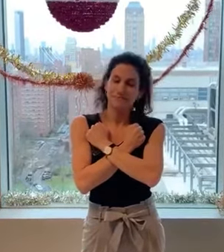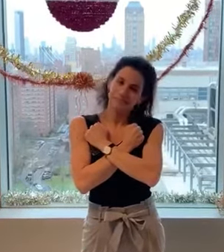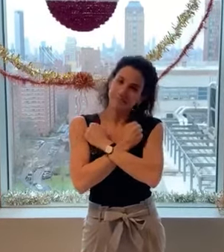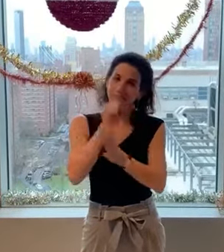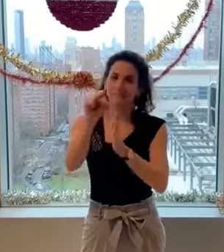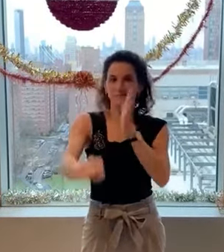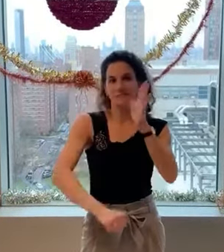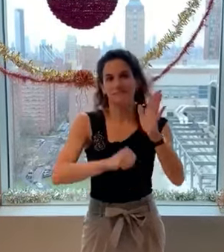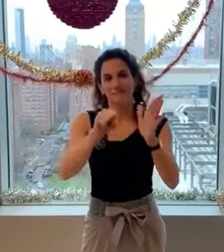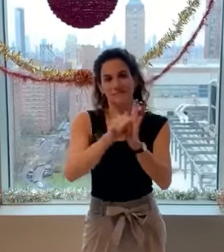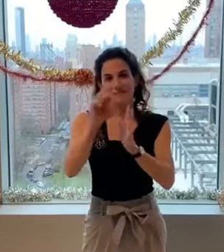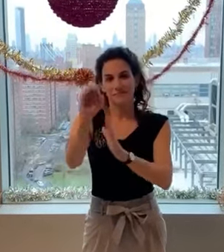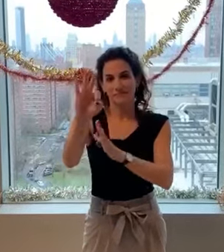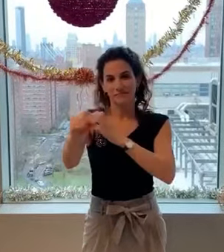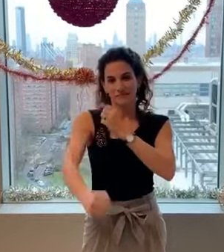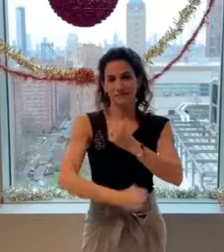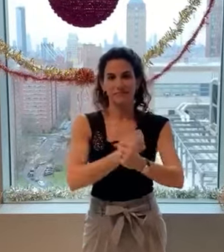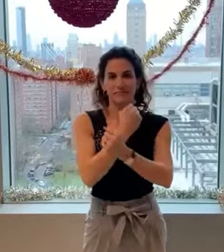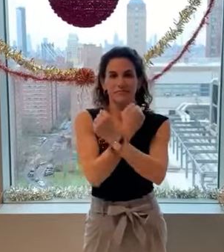Seasons are now